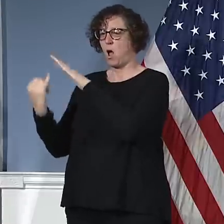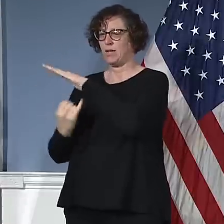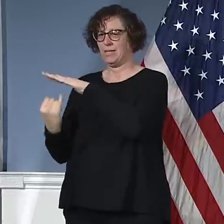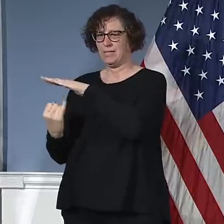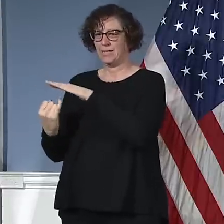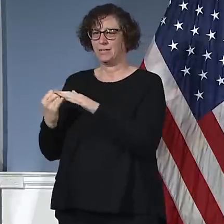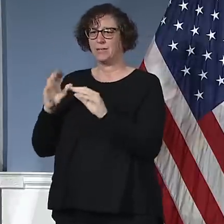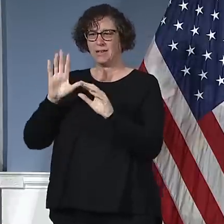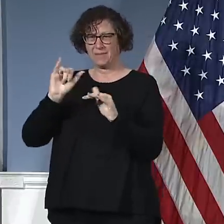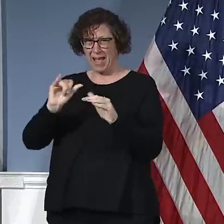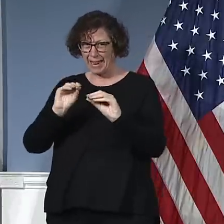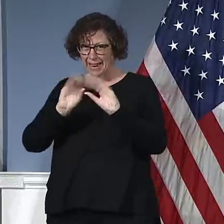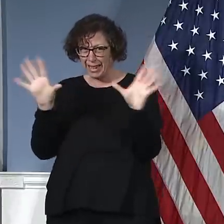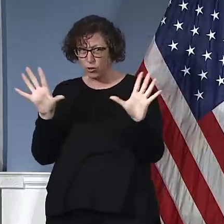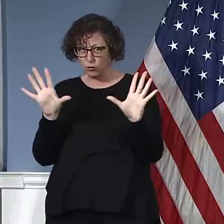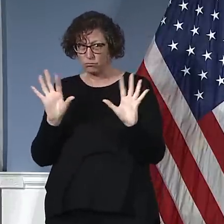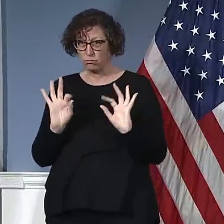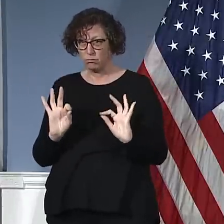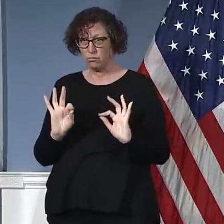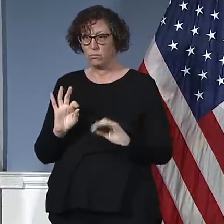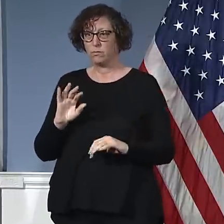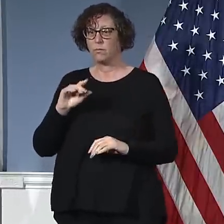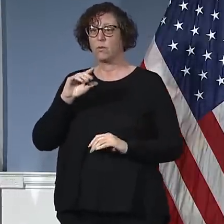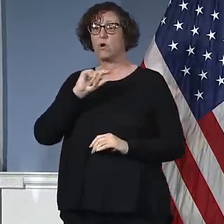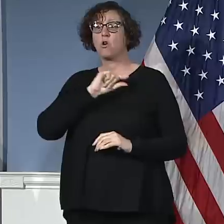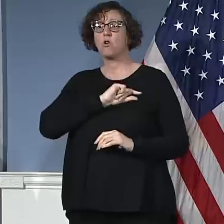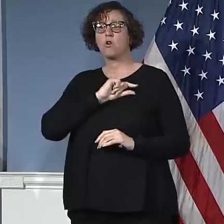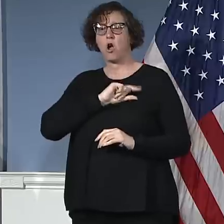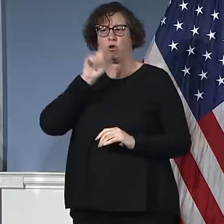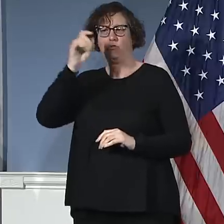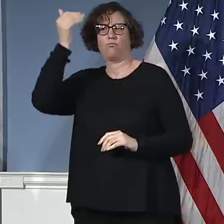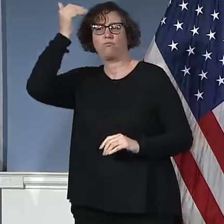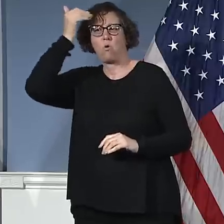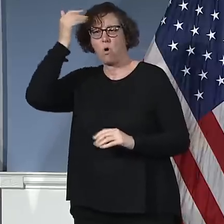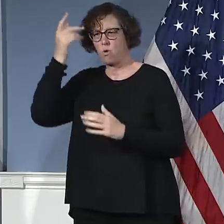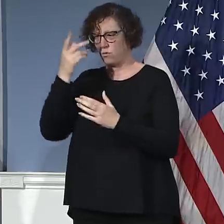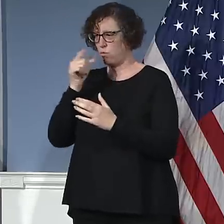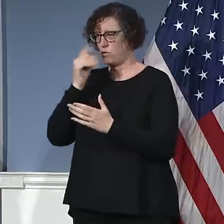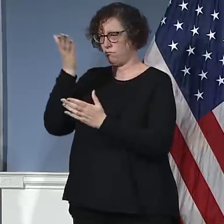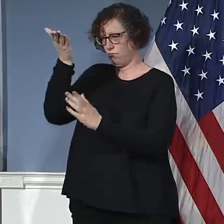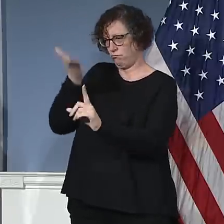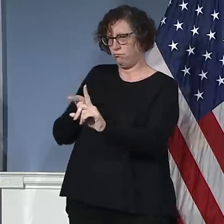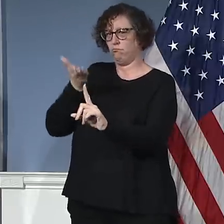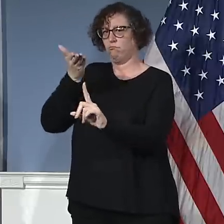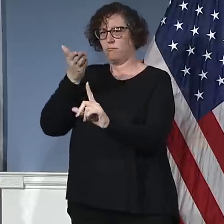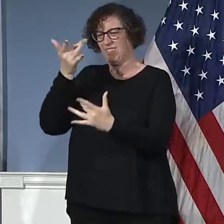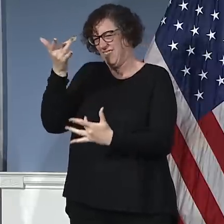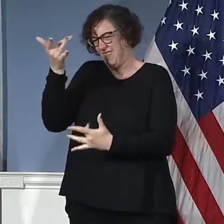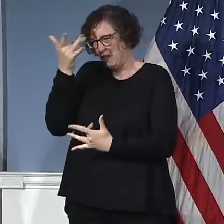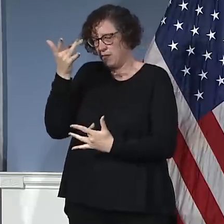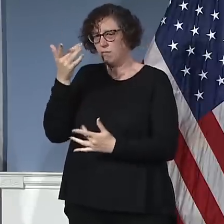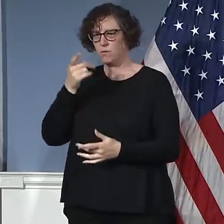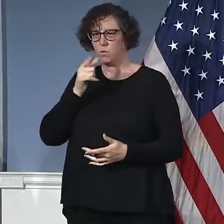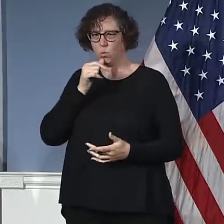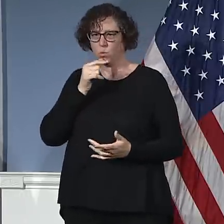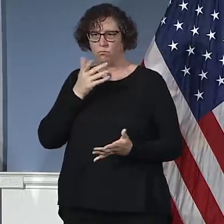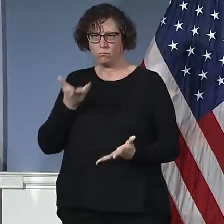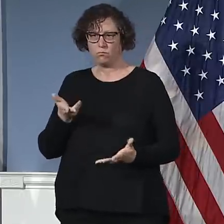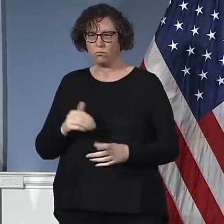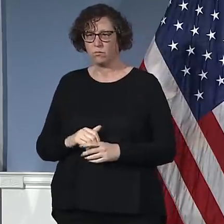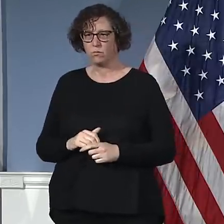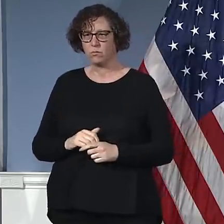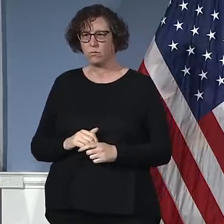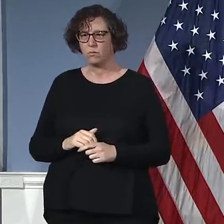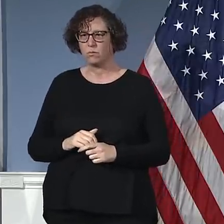there's not been enough testing in general since the beginning of this crisis and we're trying to deal with how to prioritize going forward. But